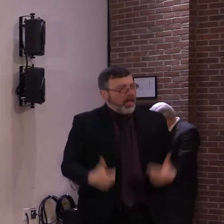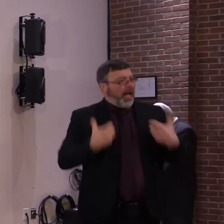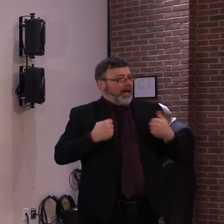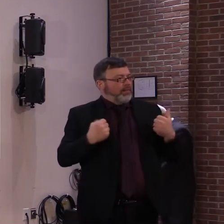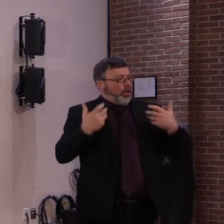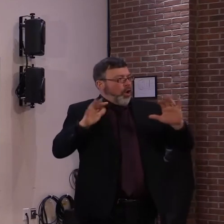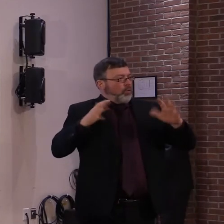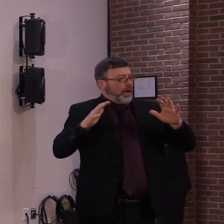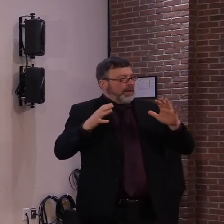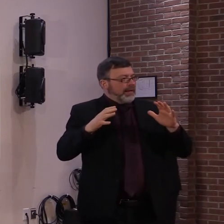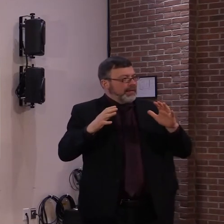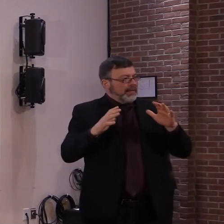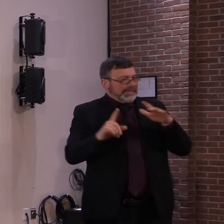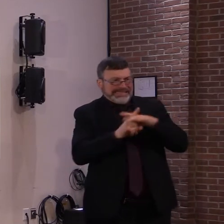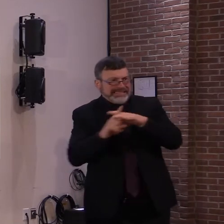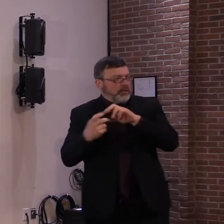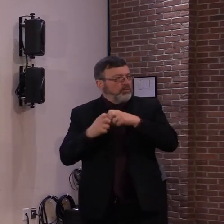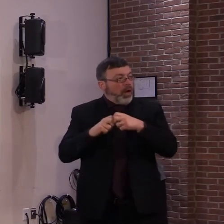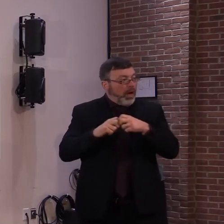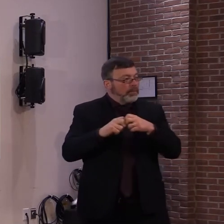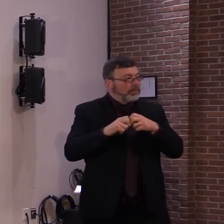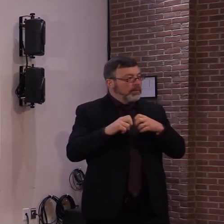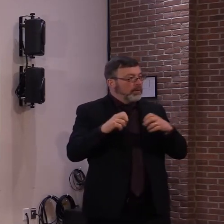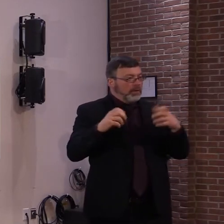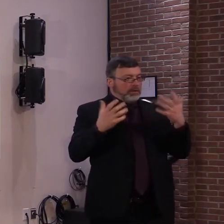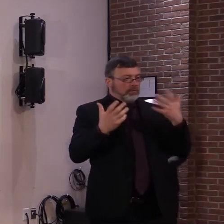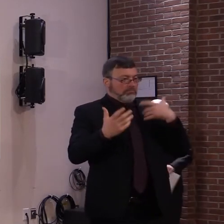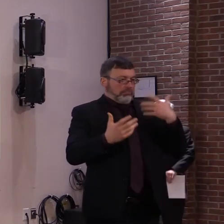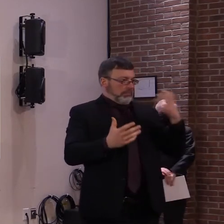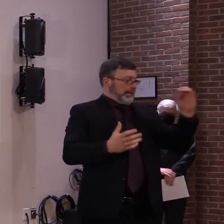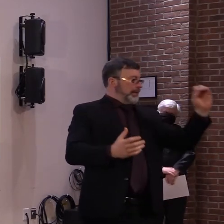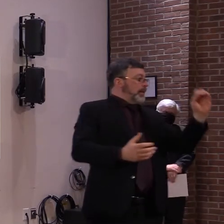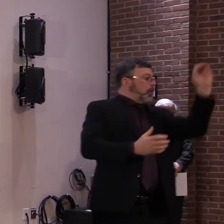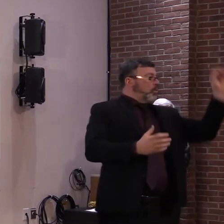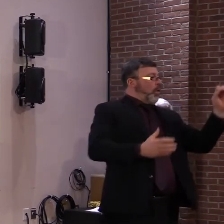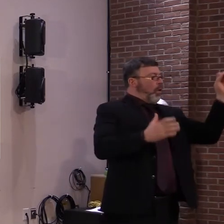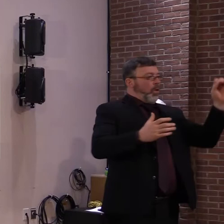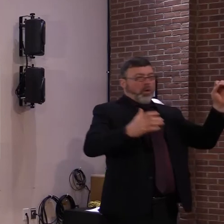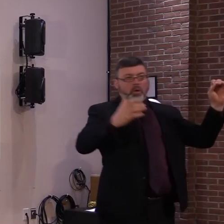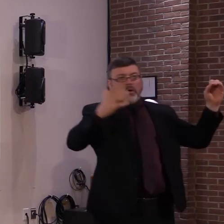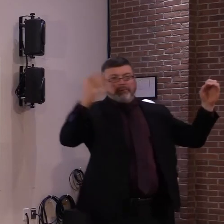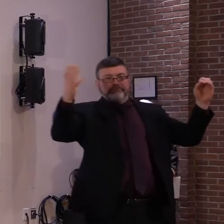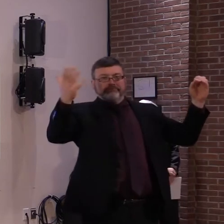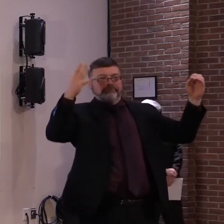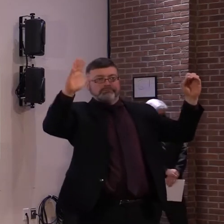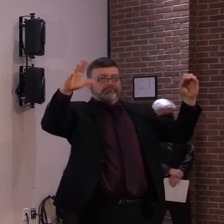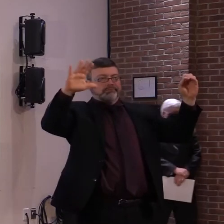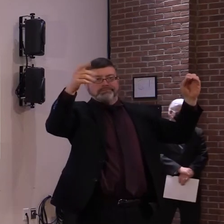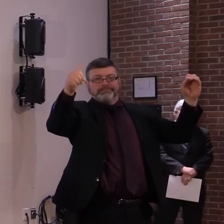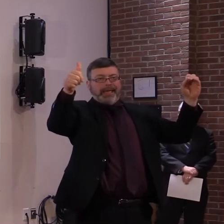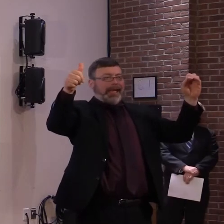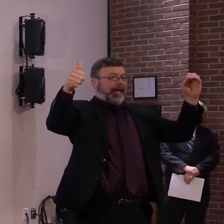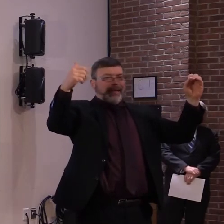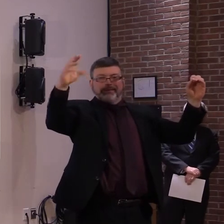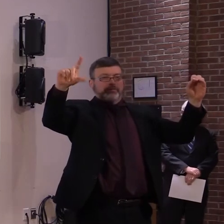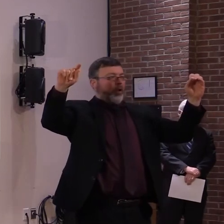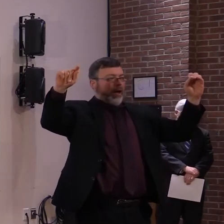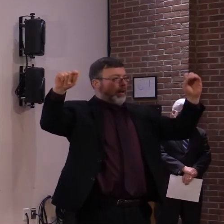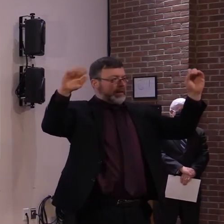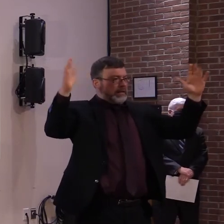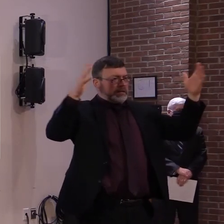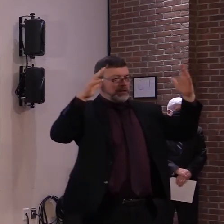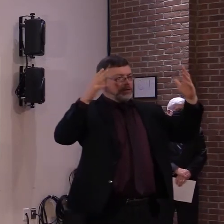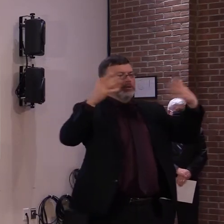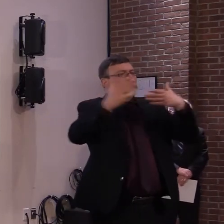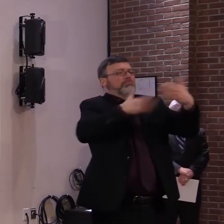cases recorded in your zip code or in your town, or whether you have 10 cases recorded in your zip code or your town, you still need